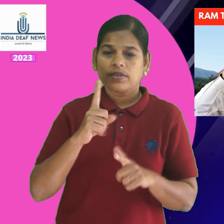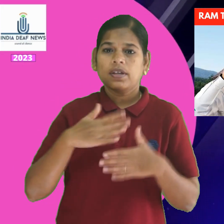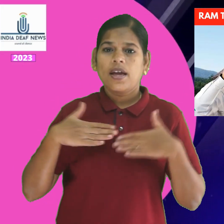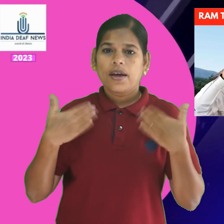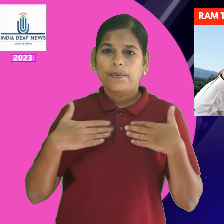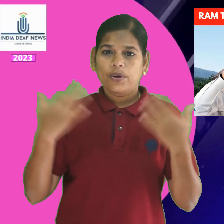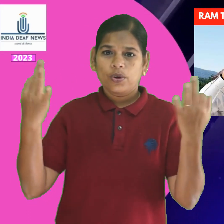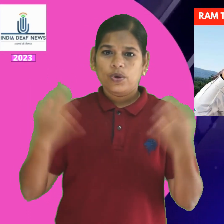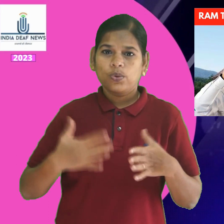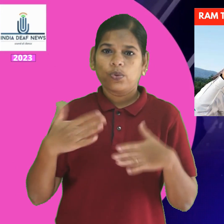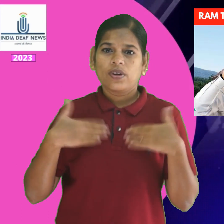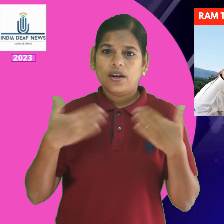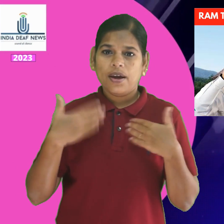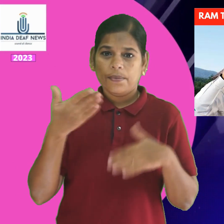Thank you. Thank you.